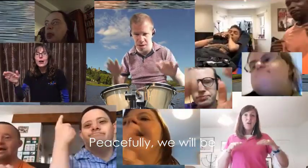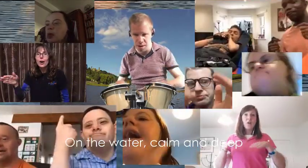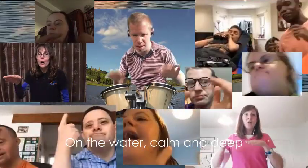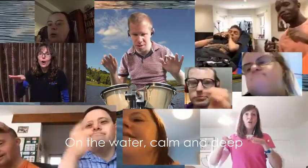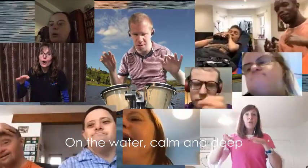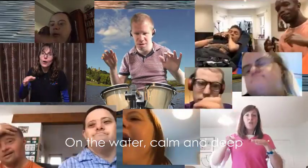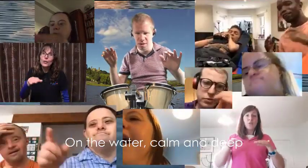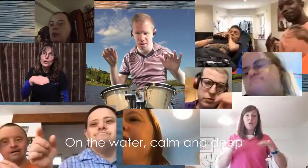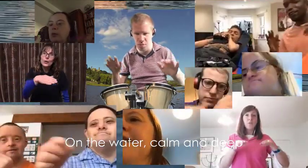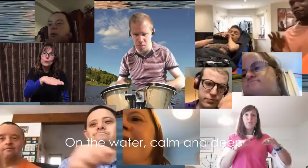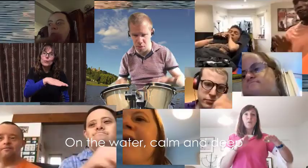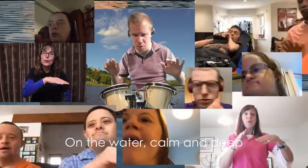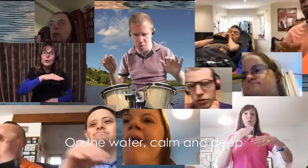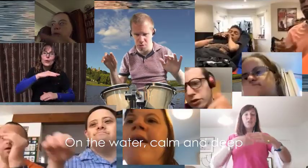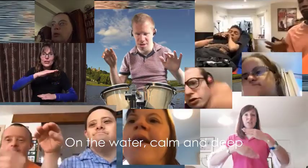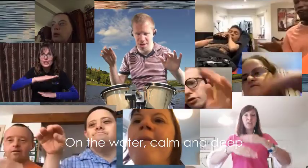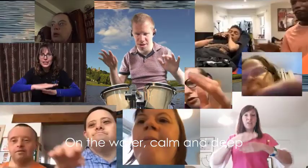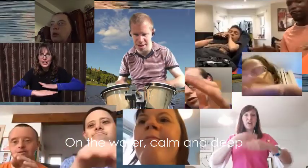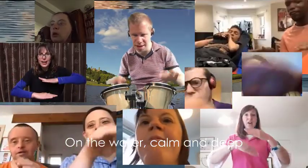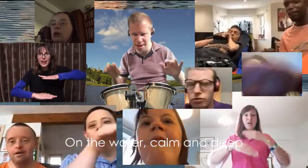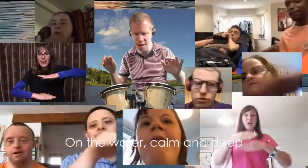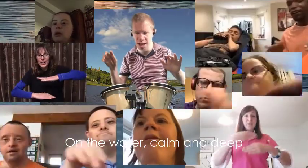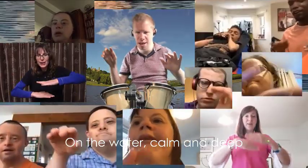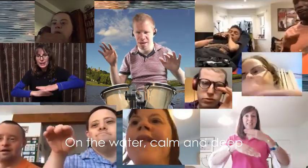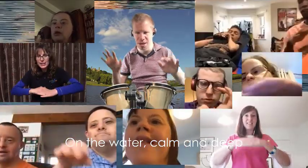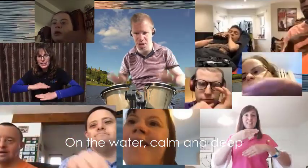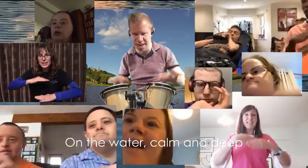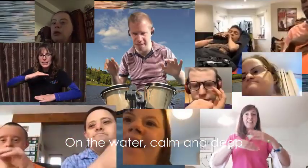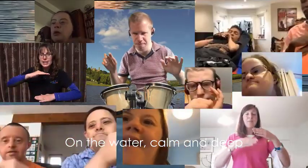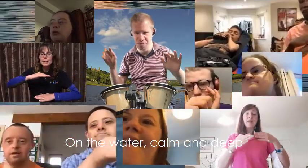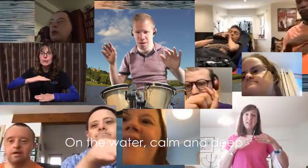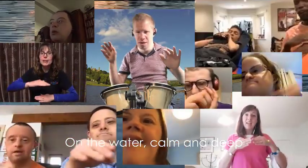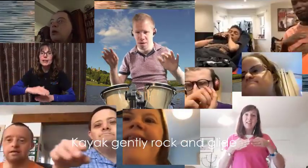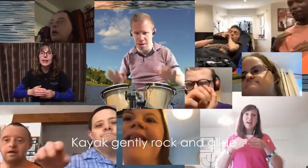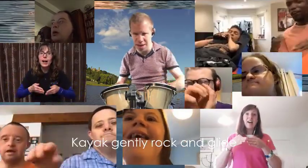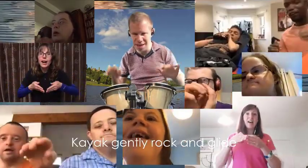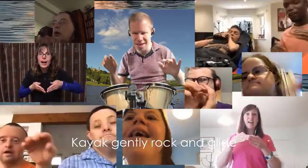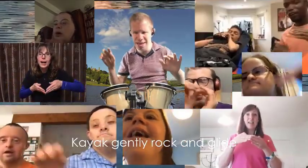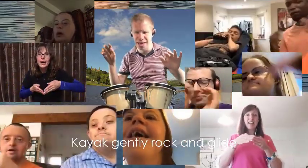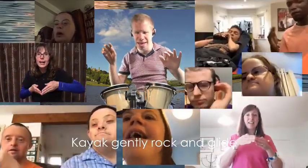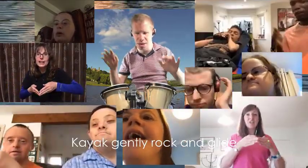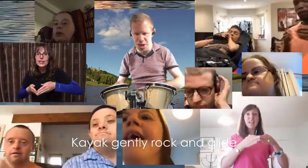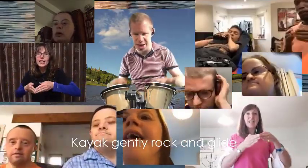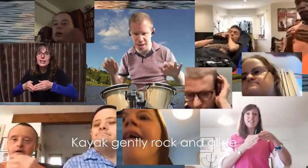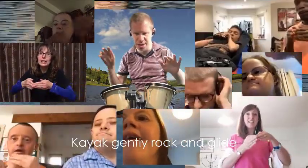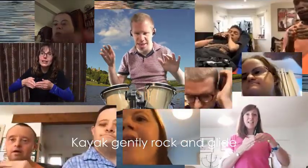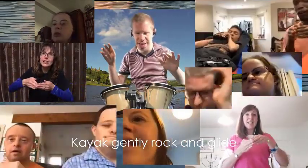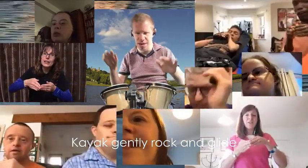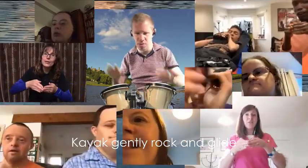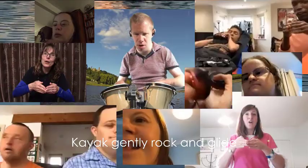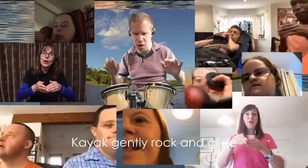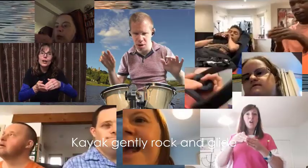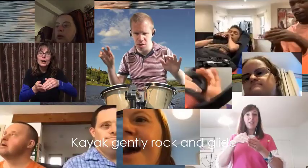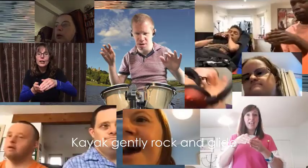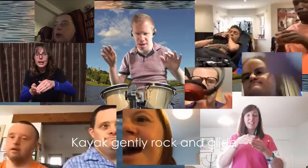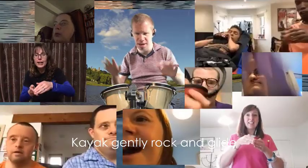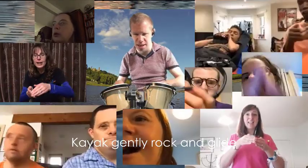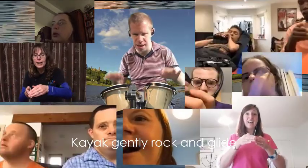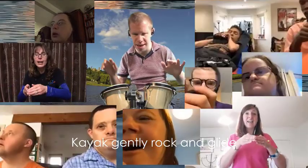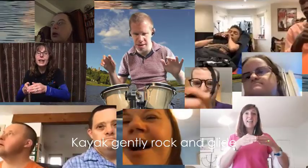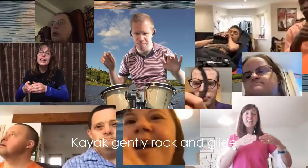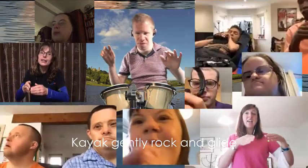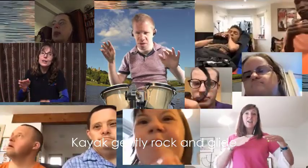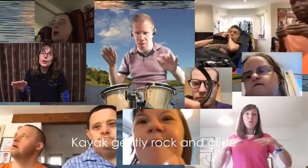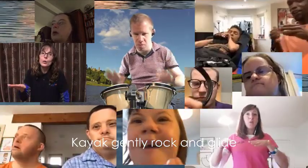on the wall, Sir Car and Teeth Thy act gently rock